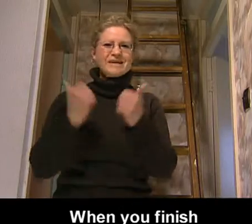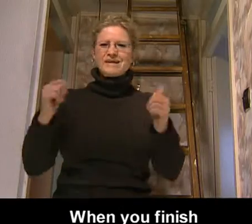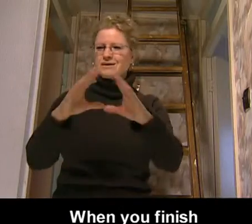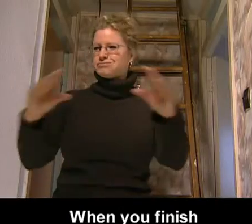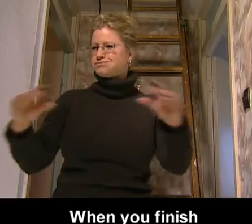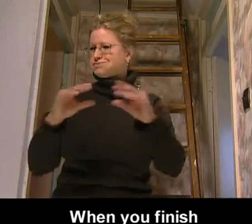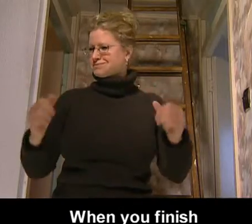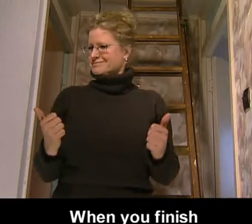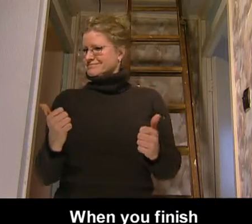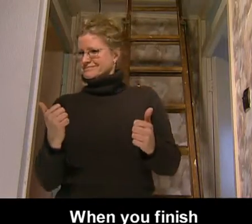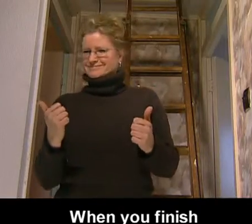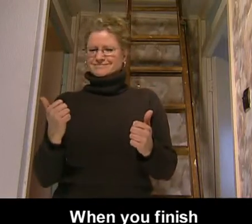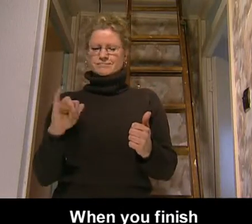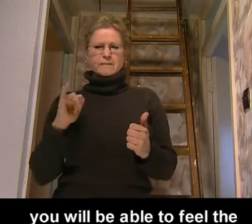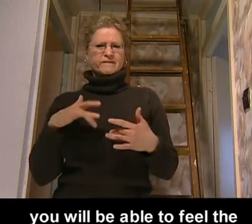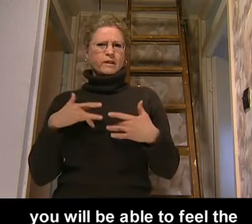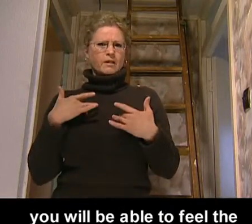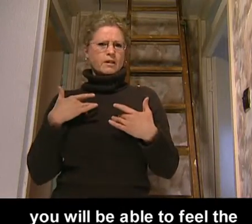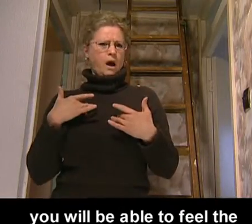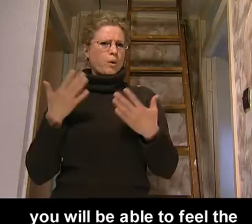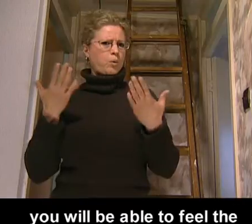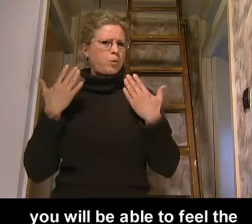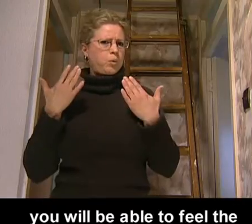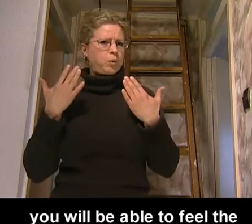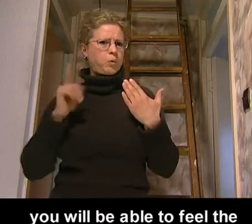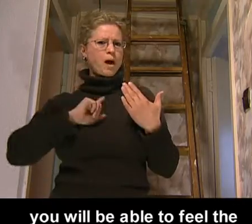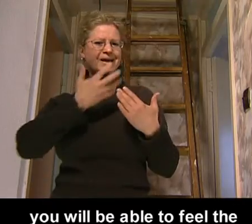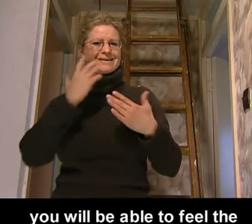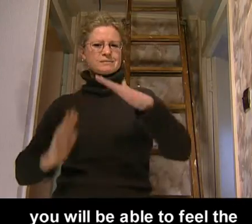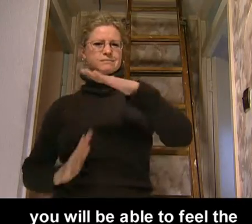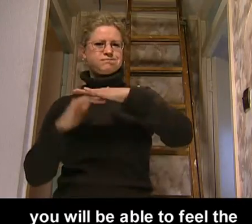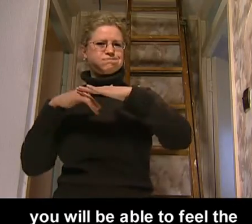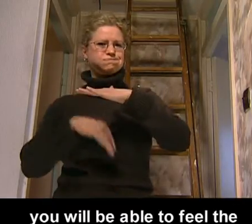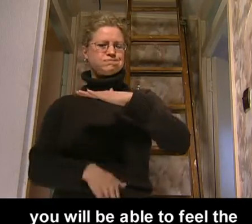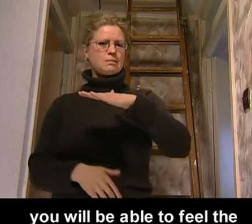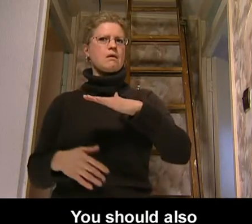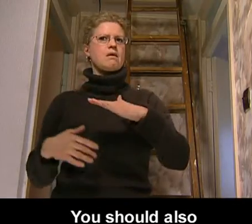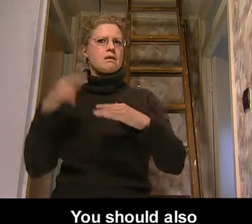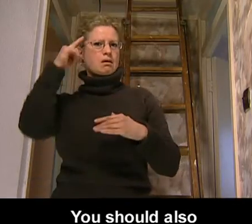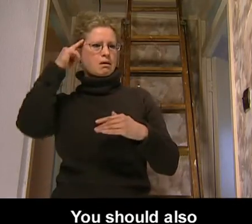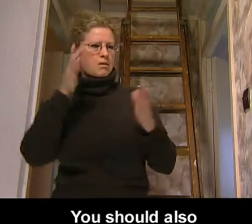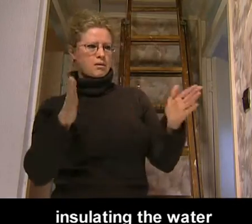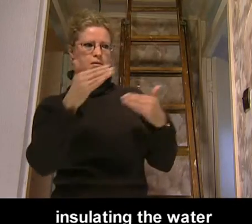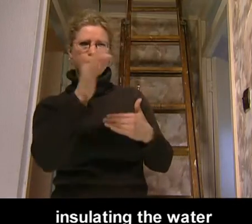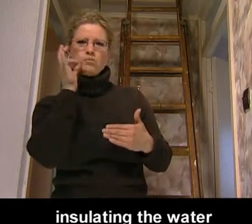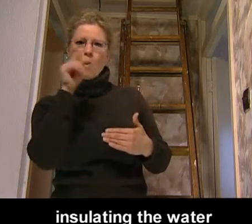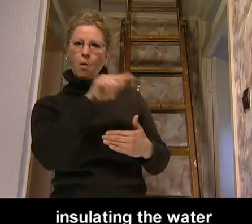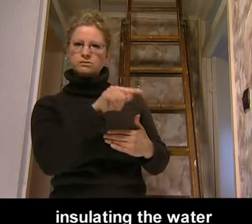When you finish insulating the loft, you'll be able to feel the difference in the house. You should also think about insulating the water